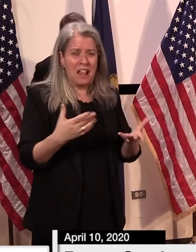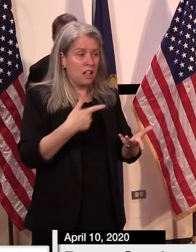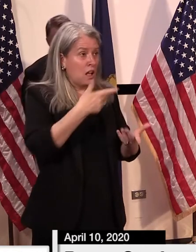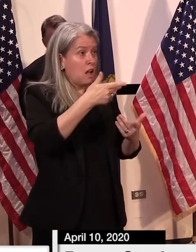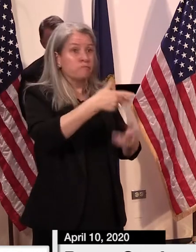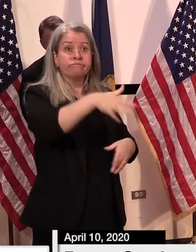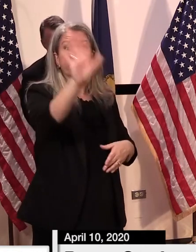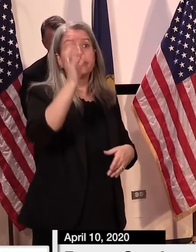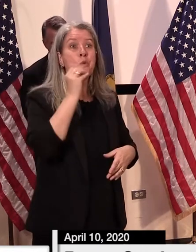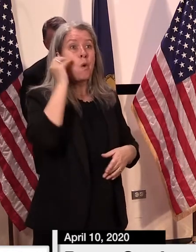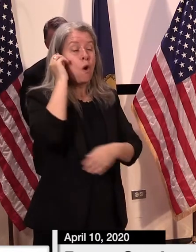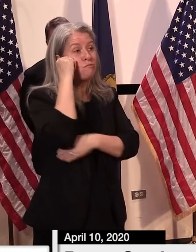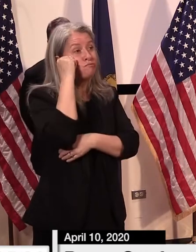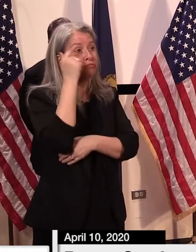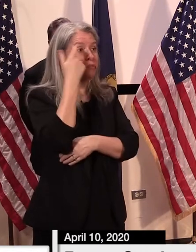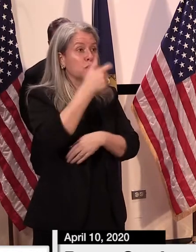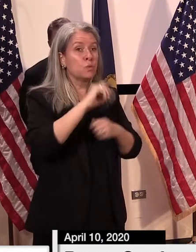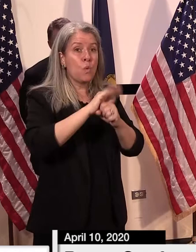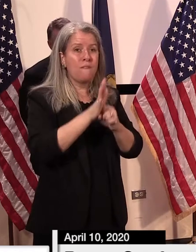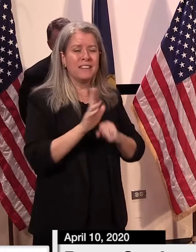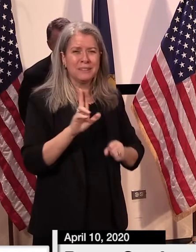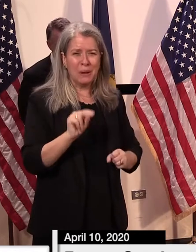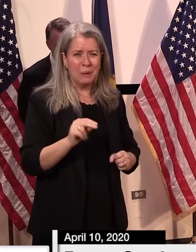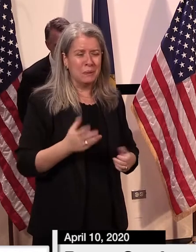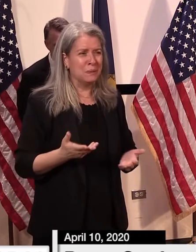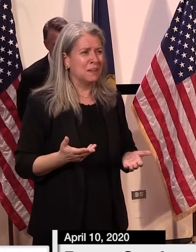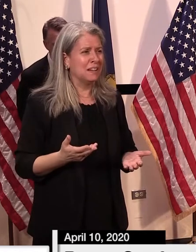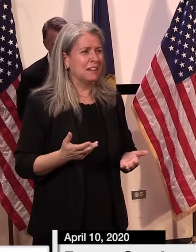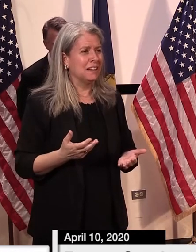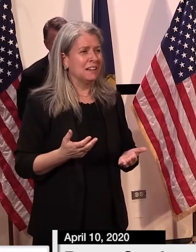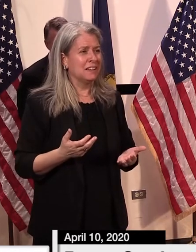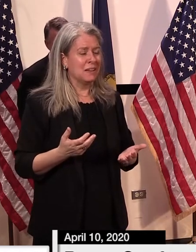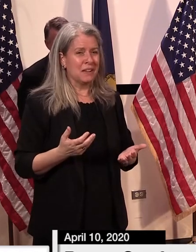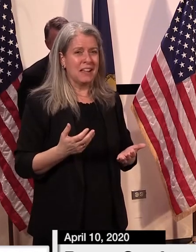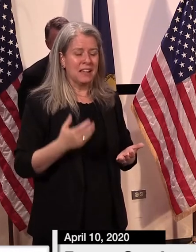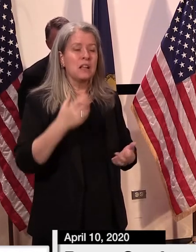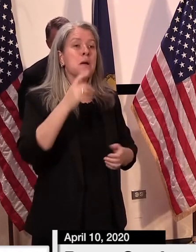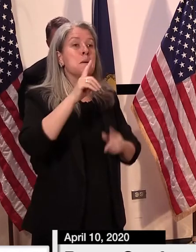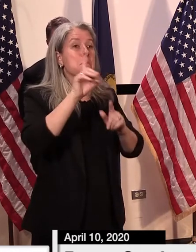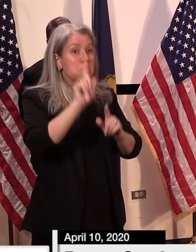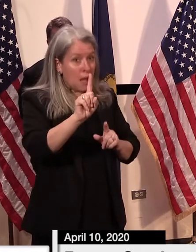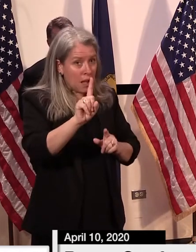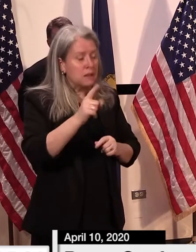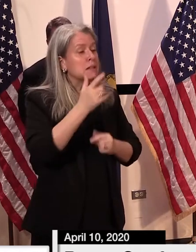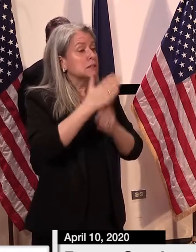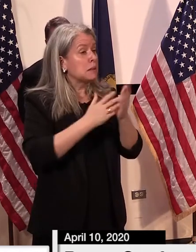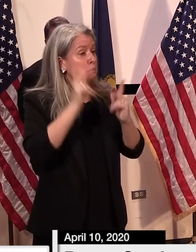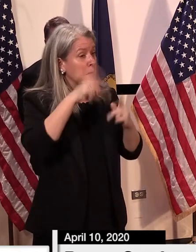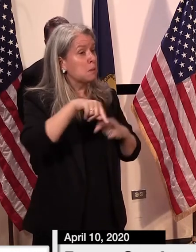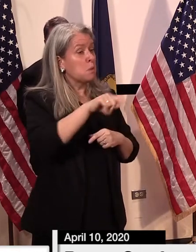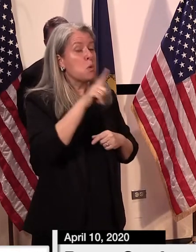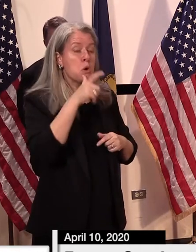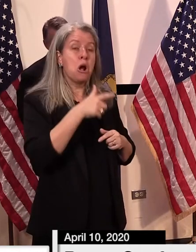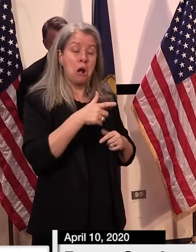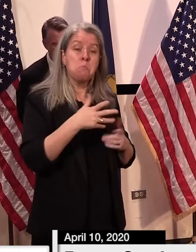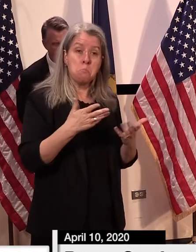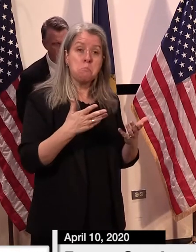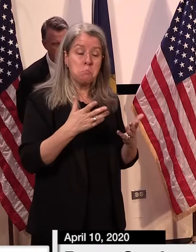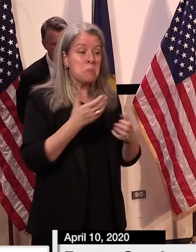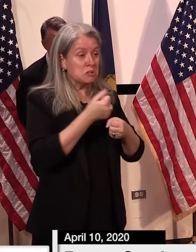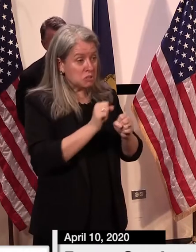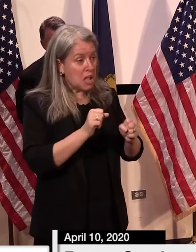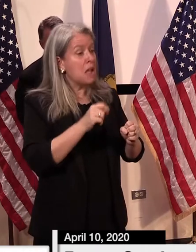them out of our correctional facilities but we're always looking for opportunities with the proviso